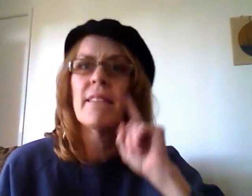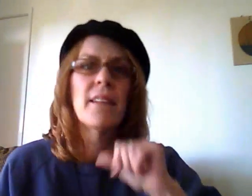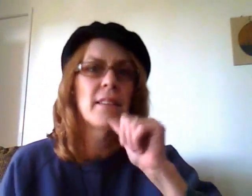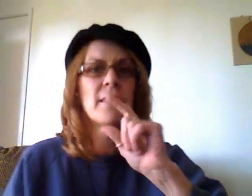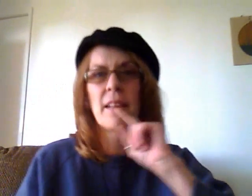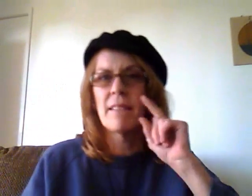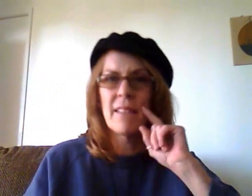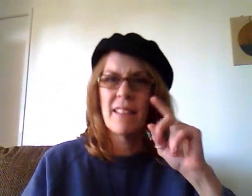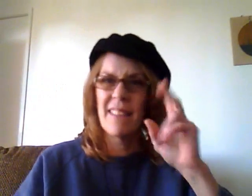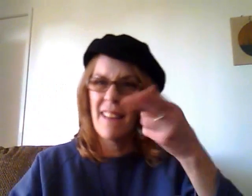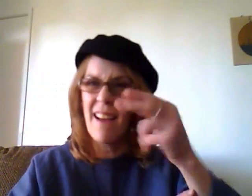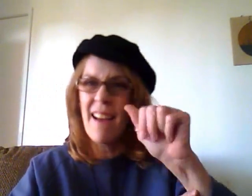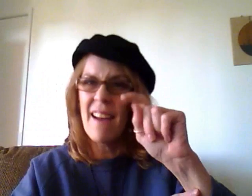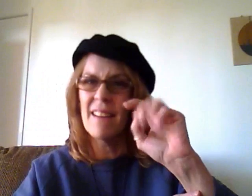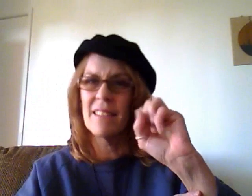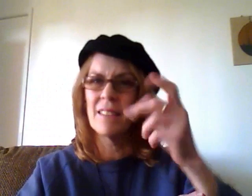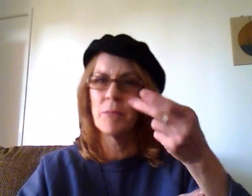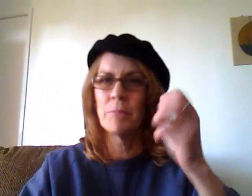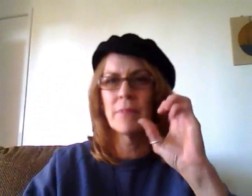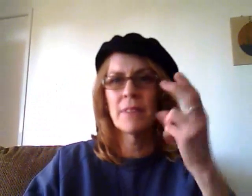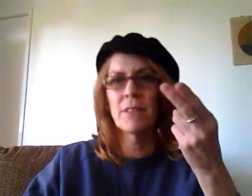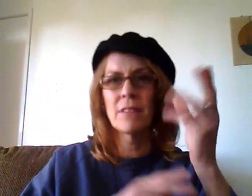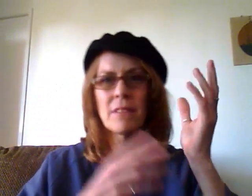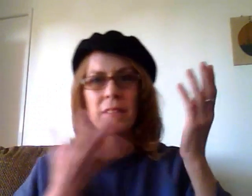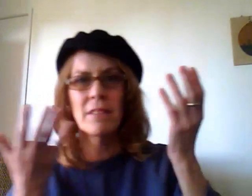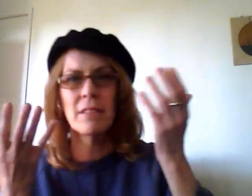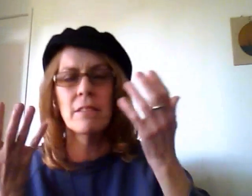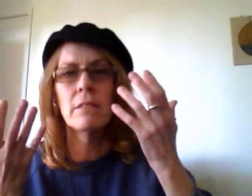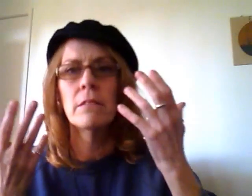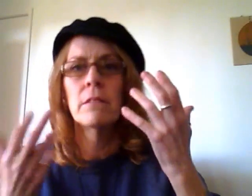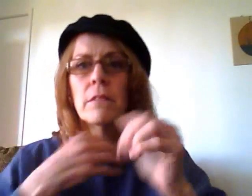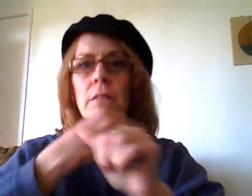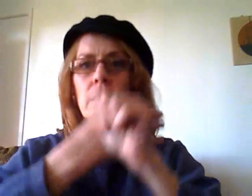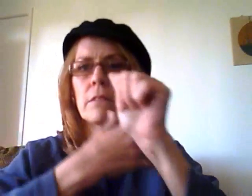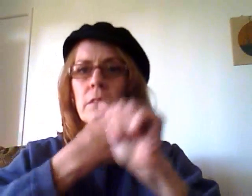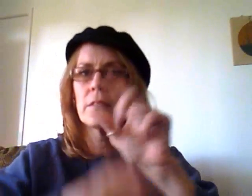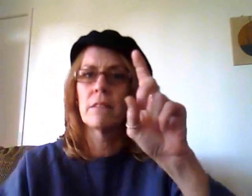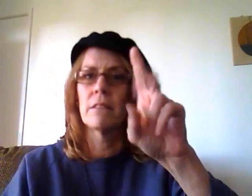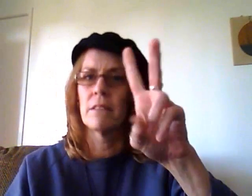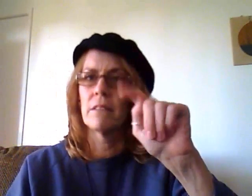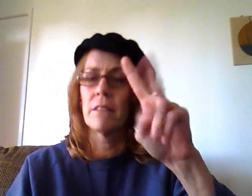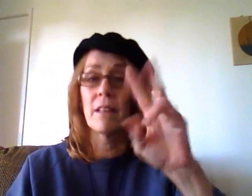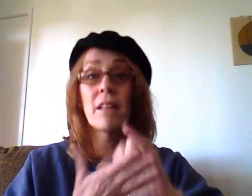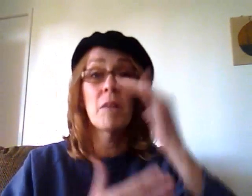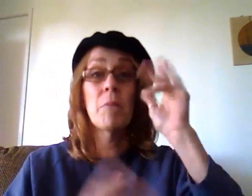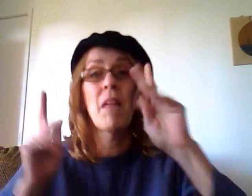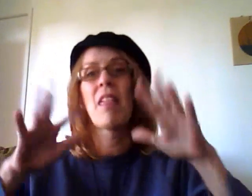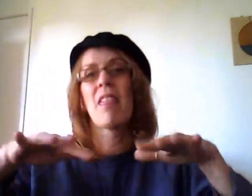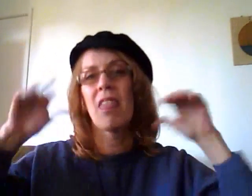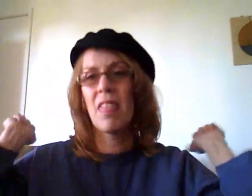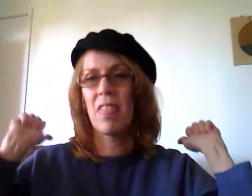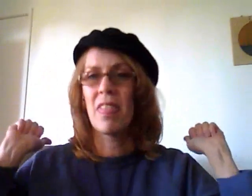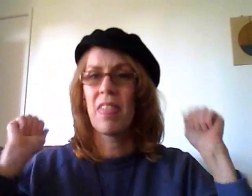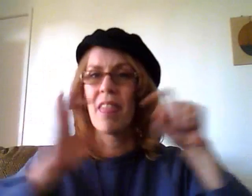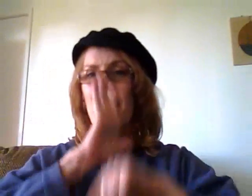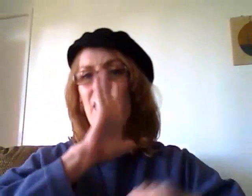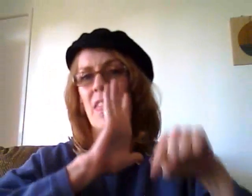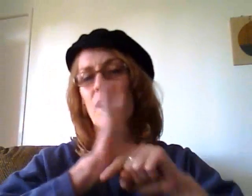2. Nothing wrong with me 3. Nothing wrong with me 4. Nothing wrong with me 1. Something's got to give 2.